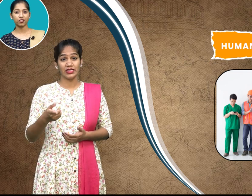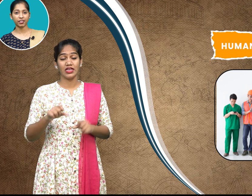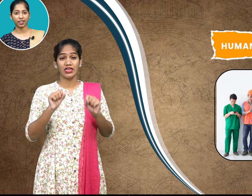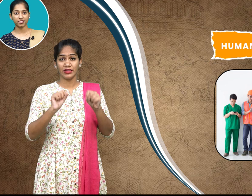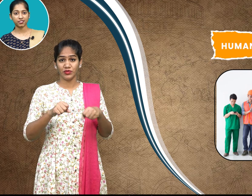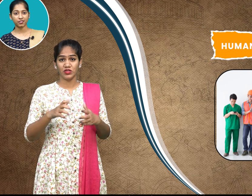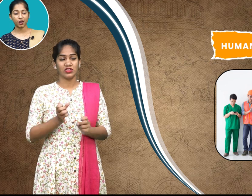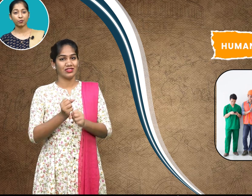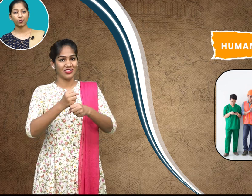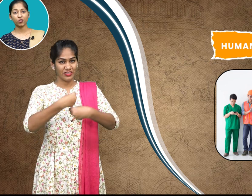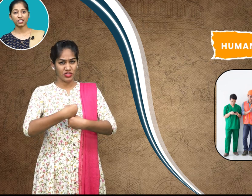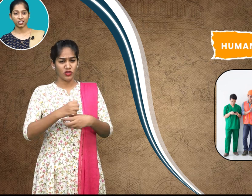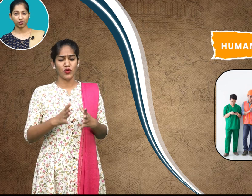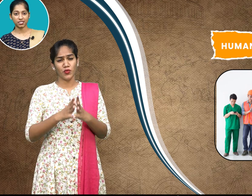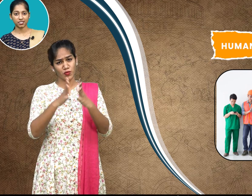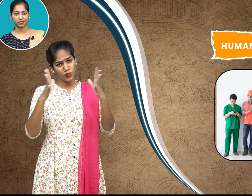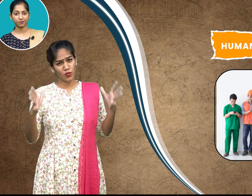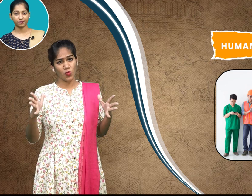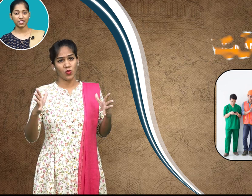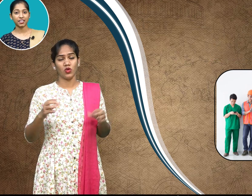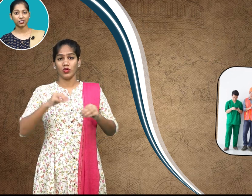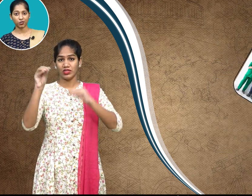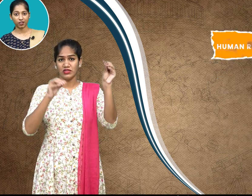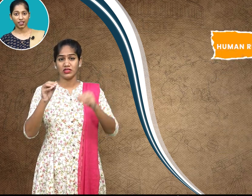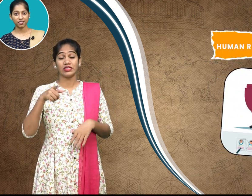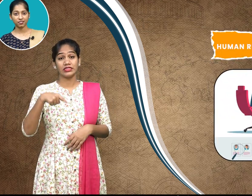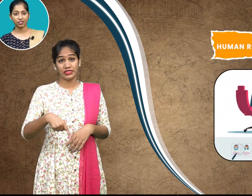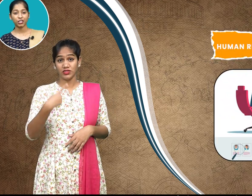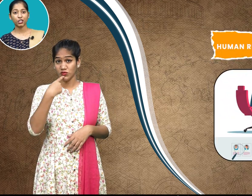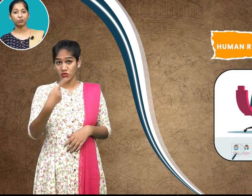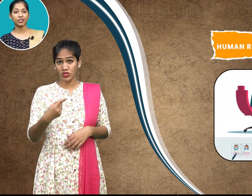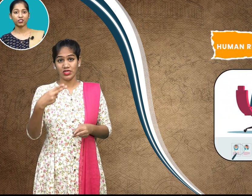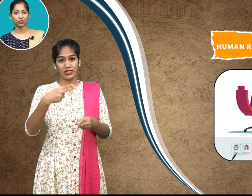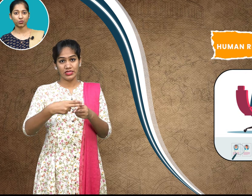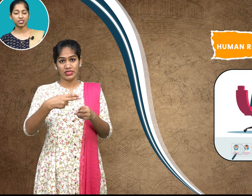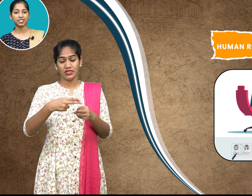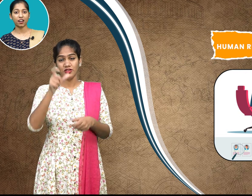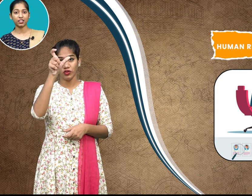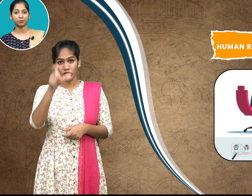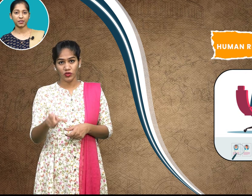create more resources is known as human resources development